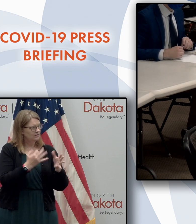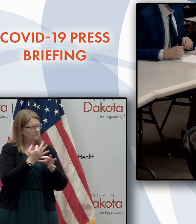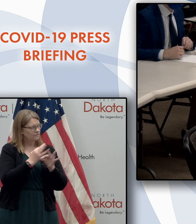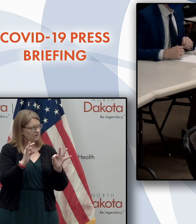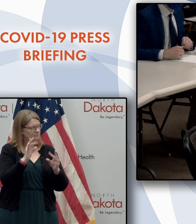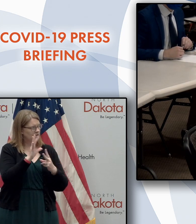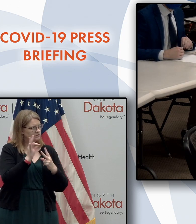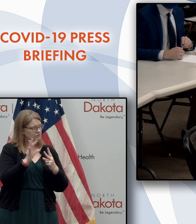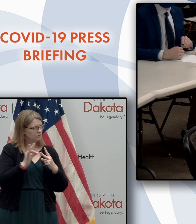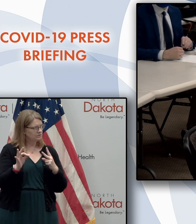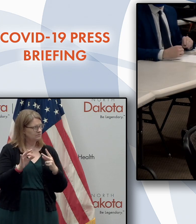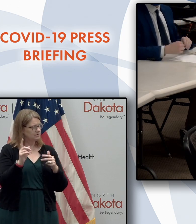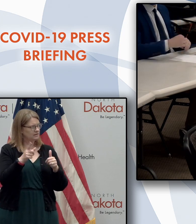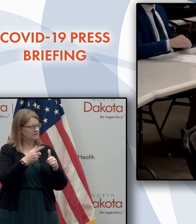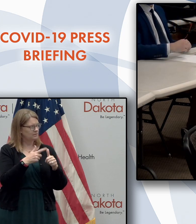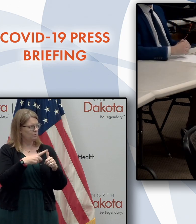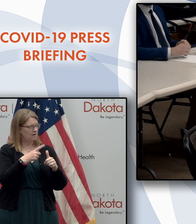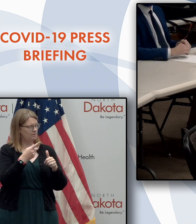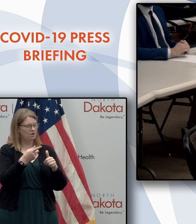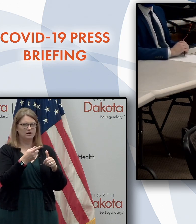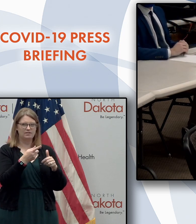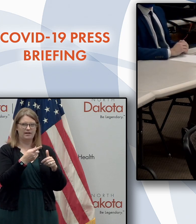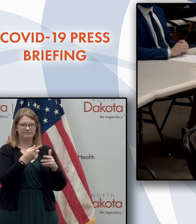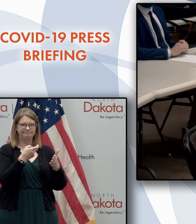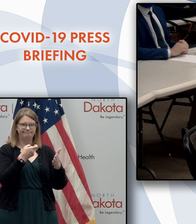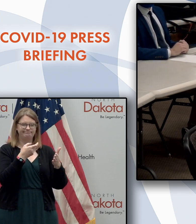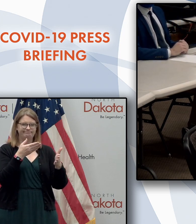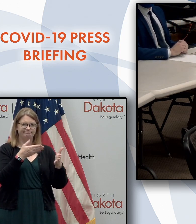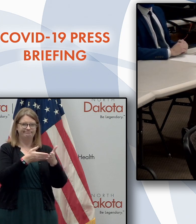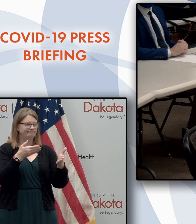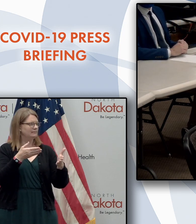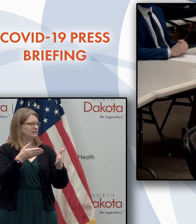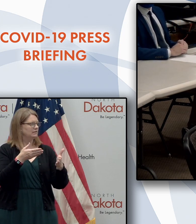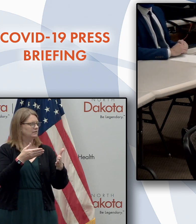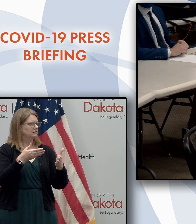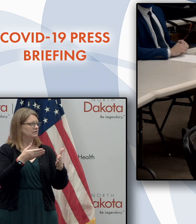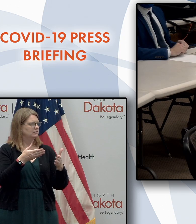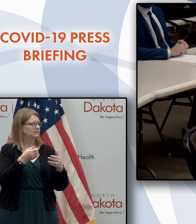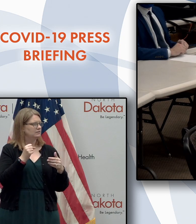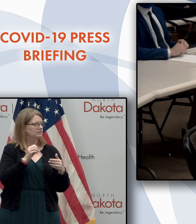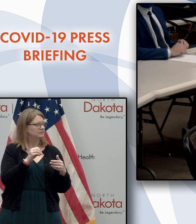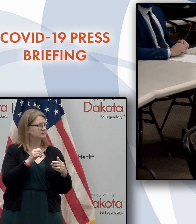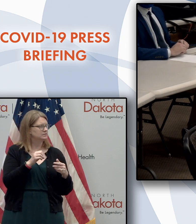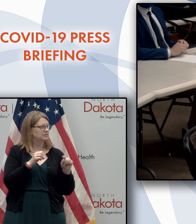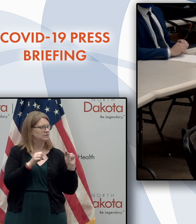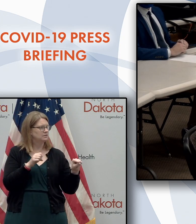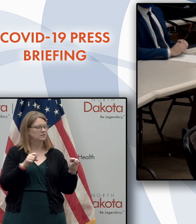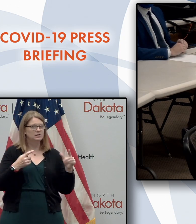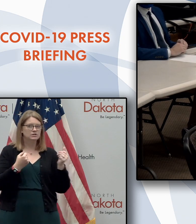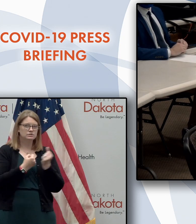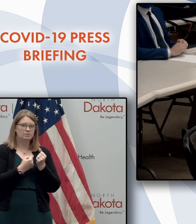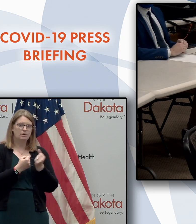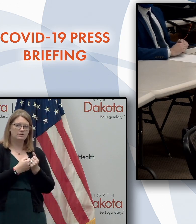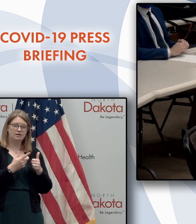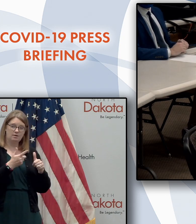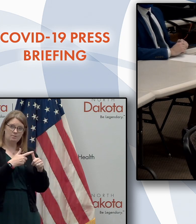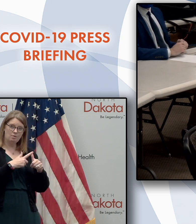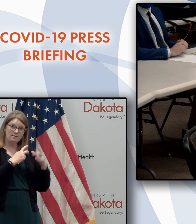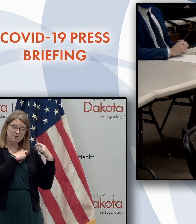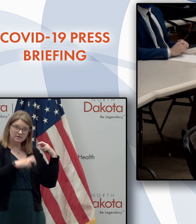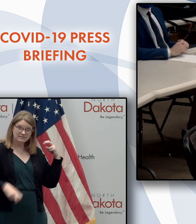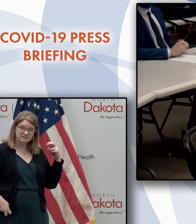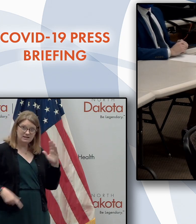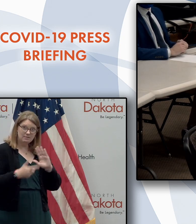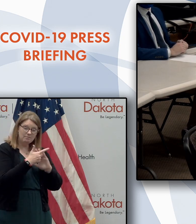by making this a primary offense? How was your decline to issue a mask mandate different than your support of a primary seatbelt law